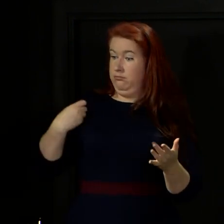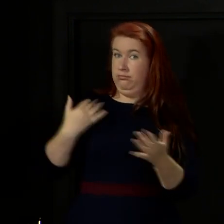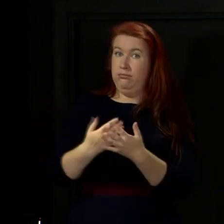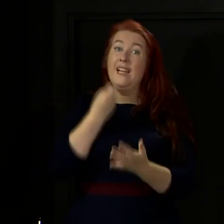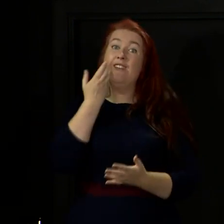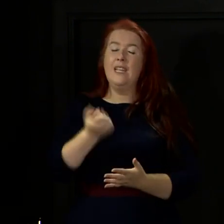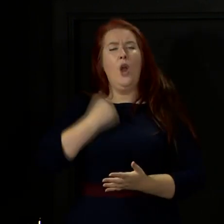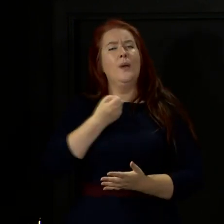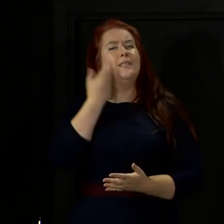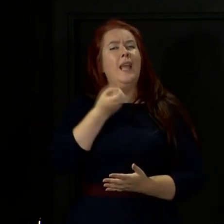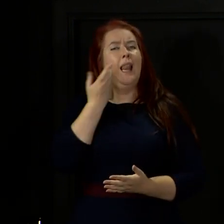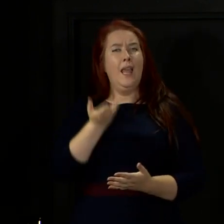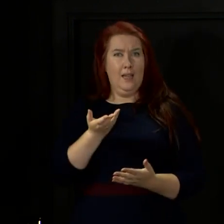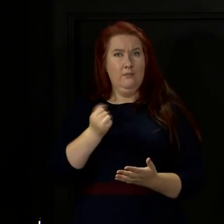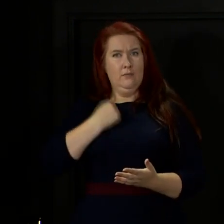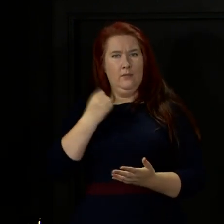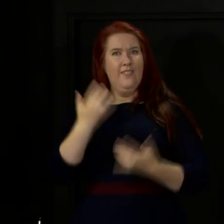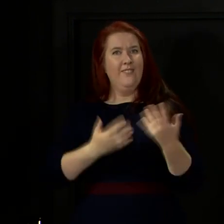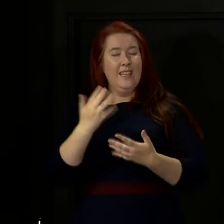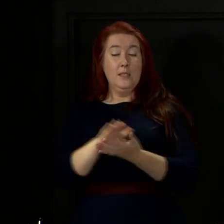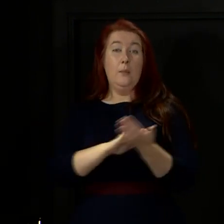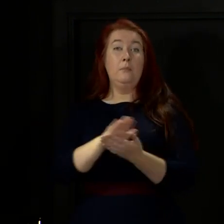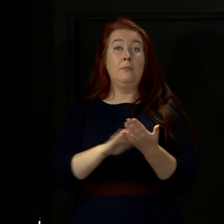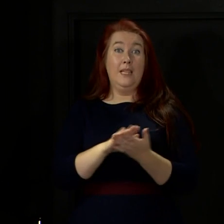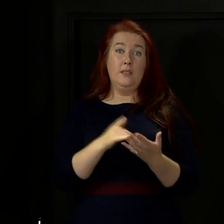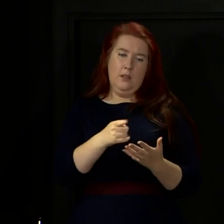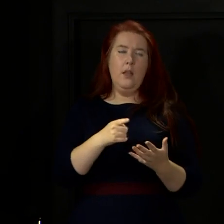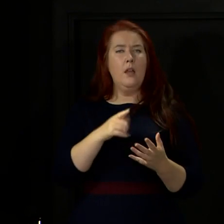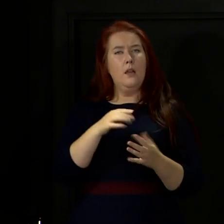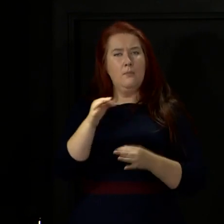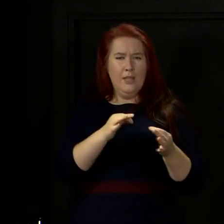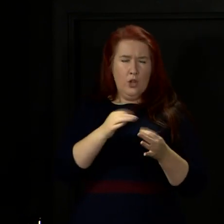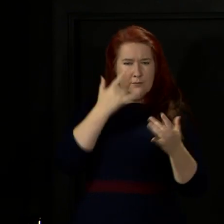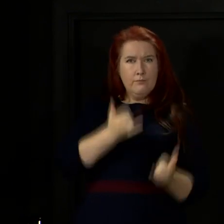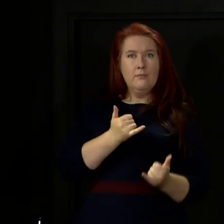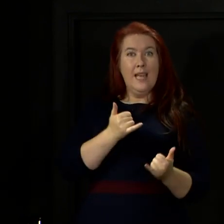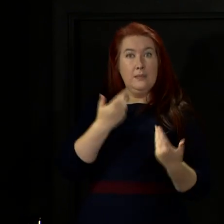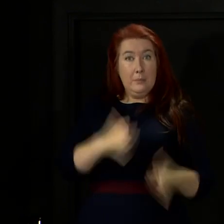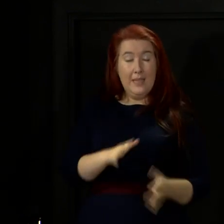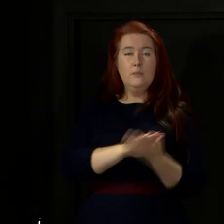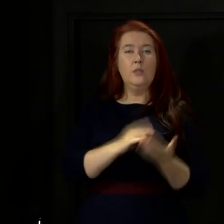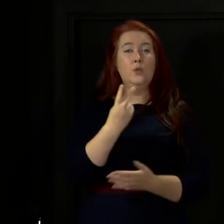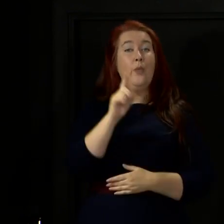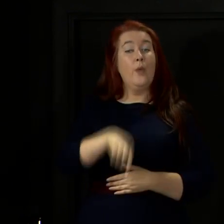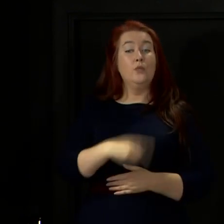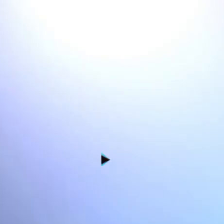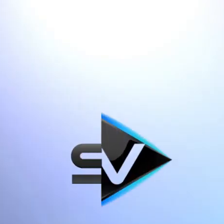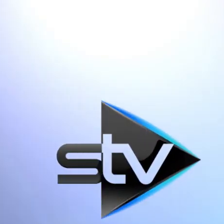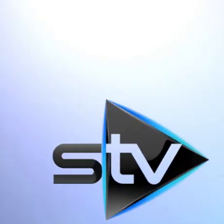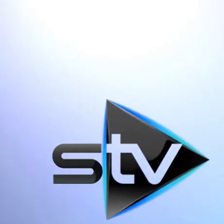daily figures, and means that the total number of deaths in Scotland under that measurement remains at 2,490. For